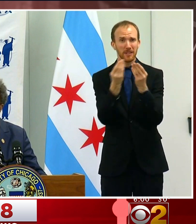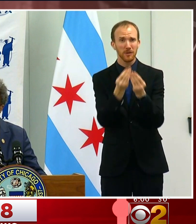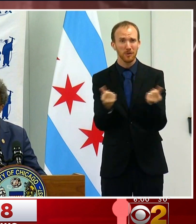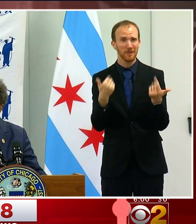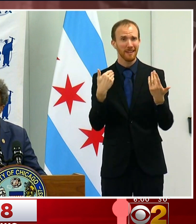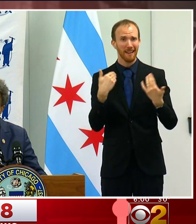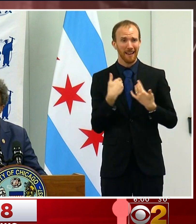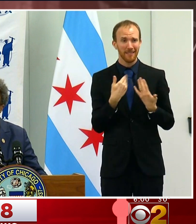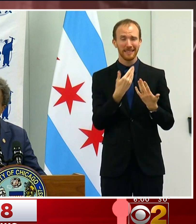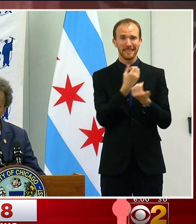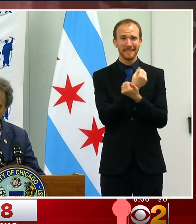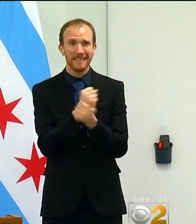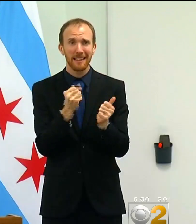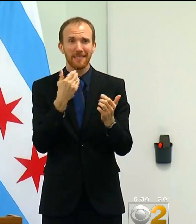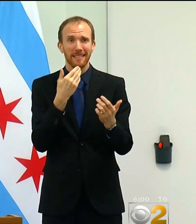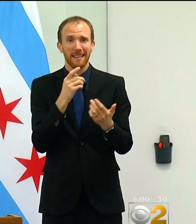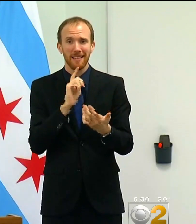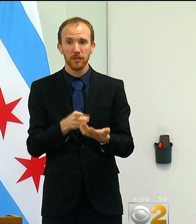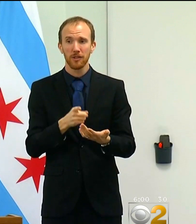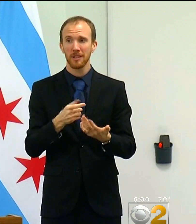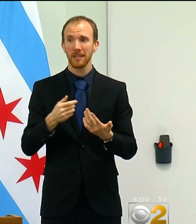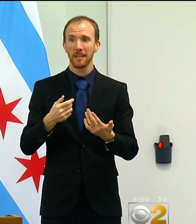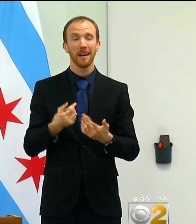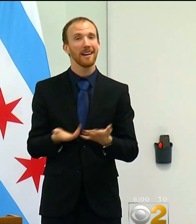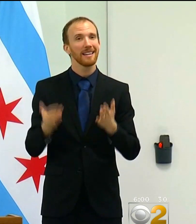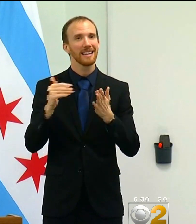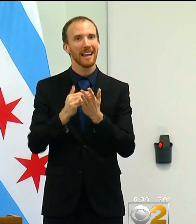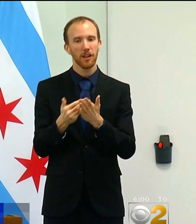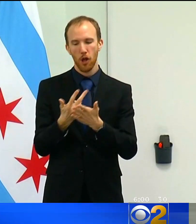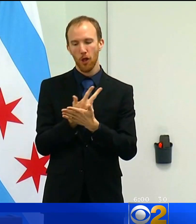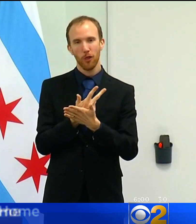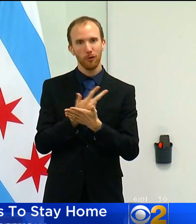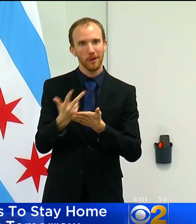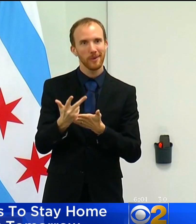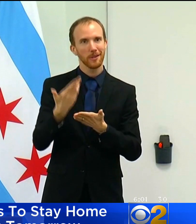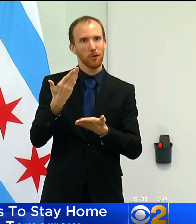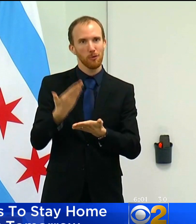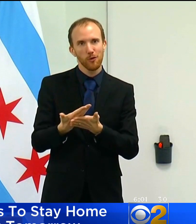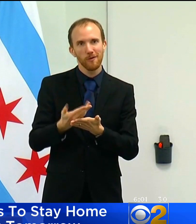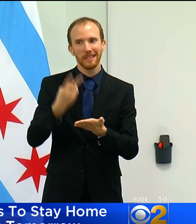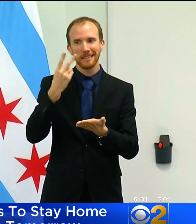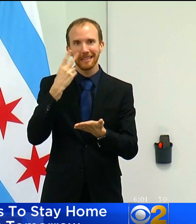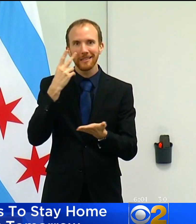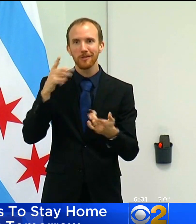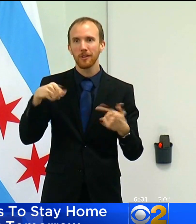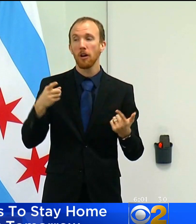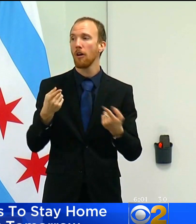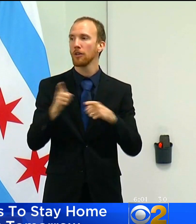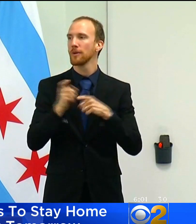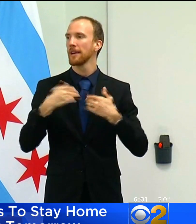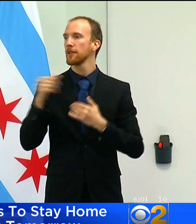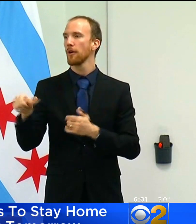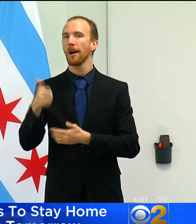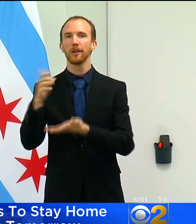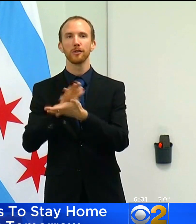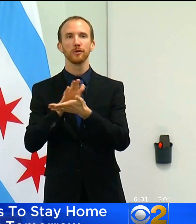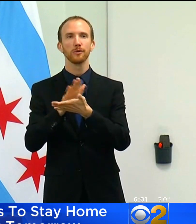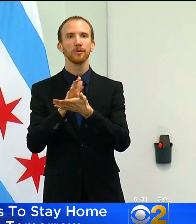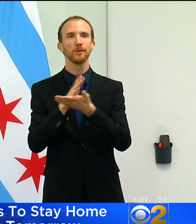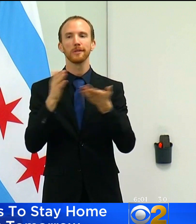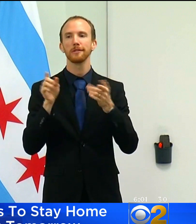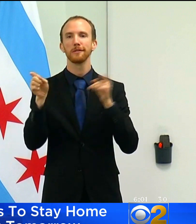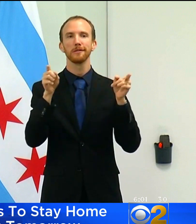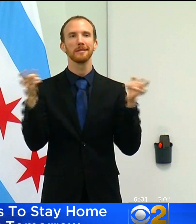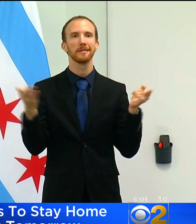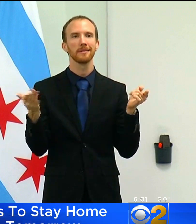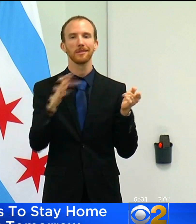few weeks ago. Let's listen in. We within CPS and we have a body of evidence of other schools here in Chicago that have